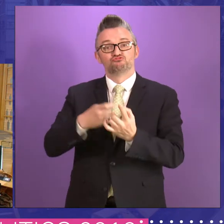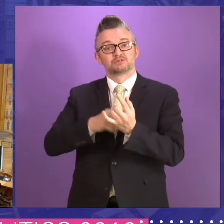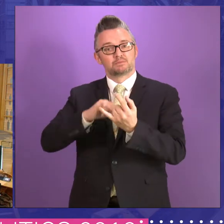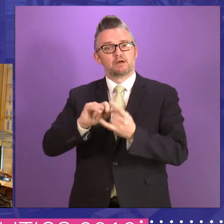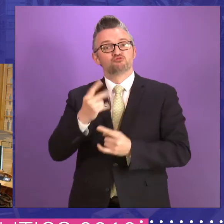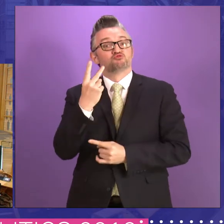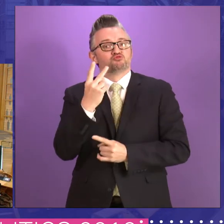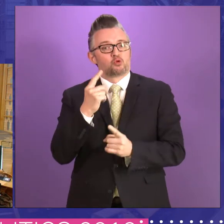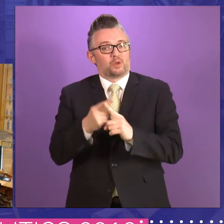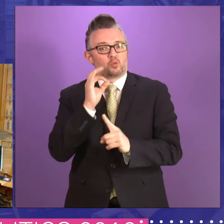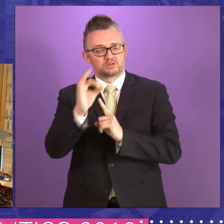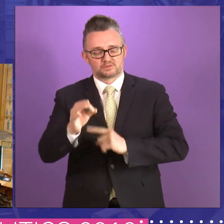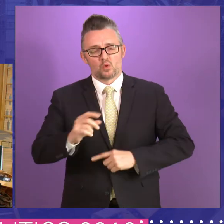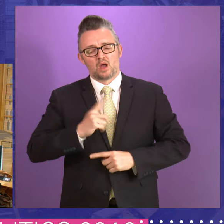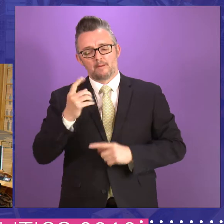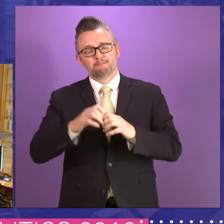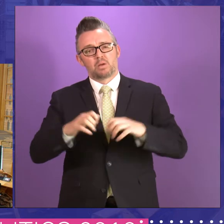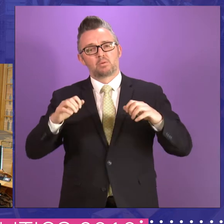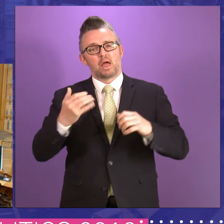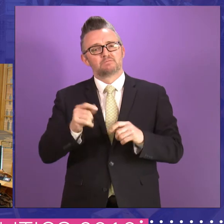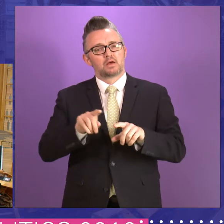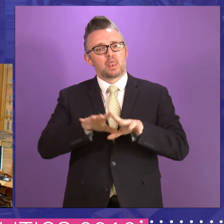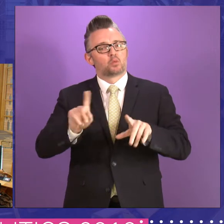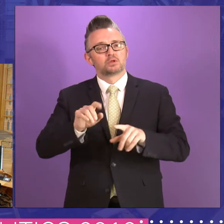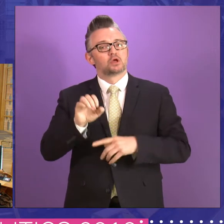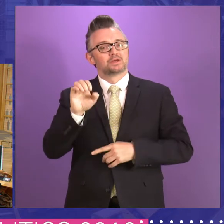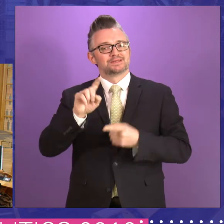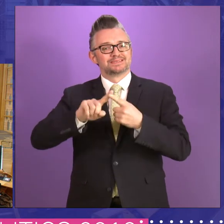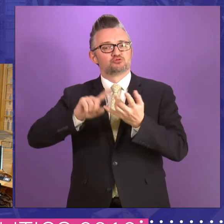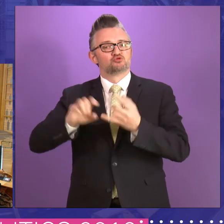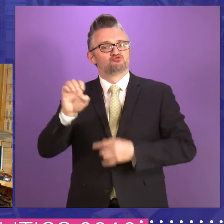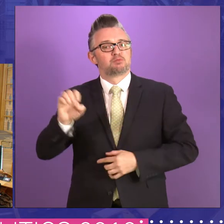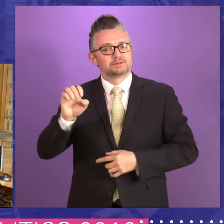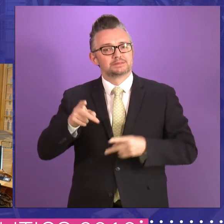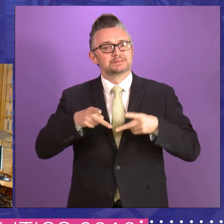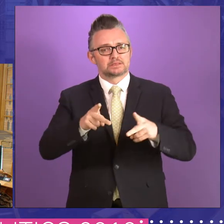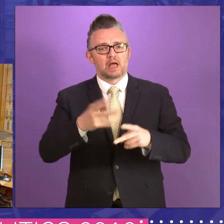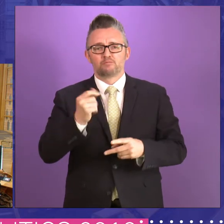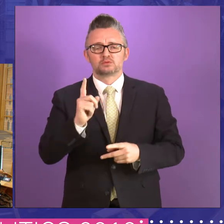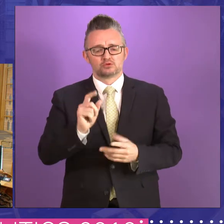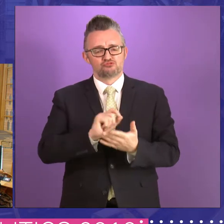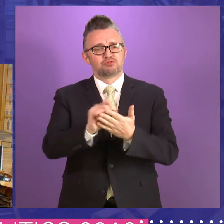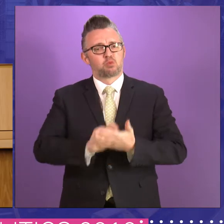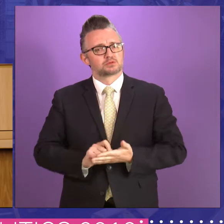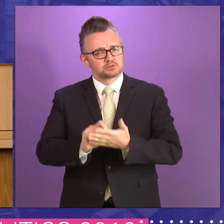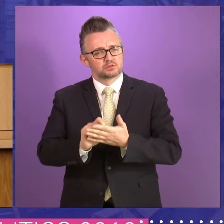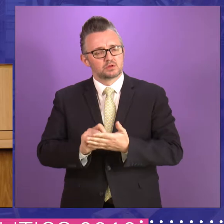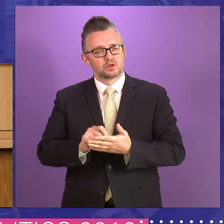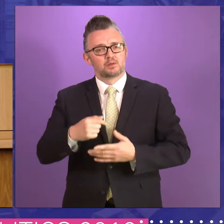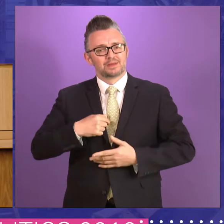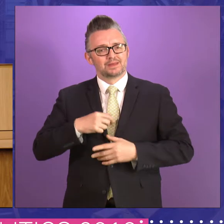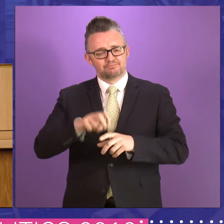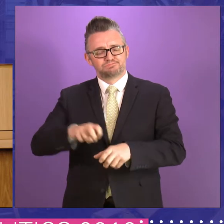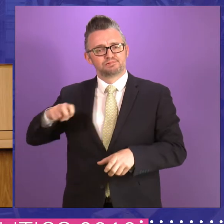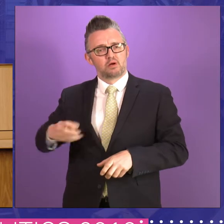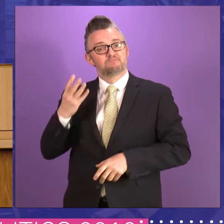In the first parliament, we had, uh, part of the European system, we had reporters. And, uh, when I came back in 2007, having been out for